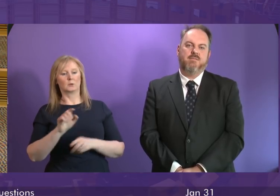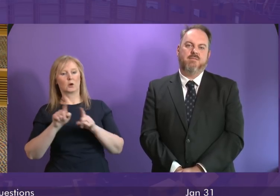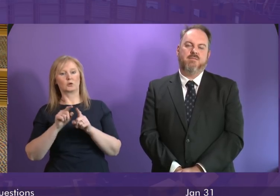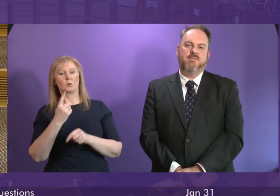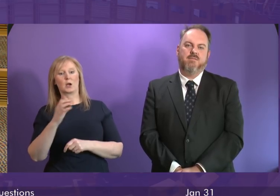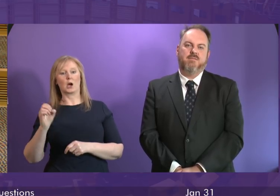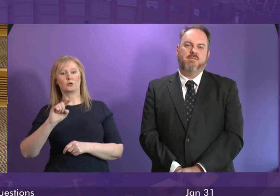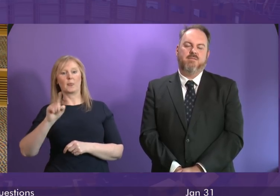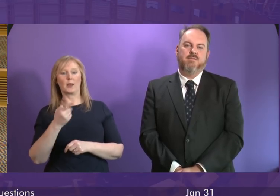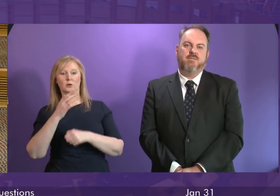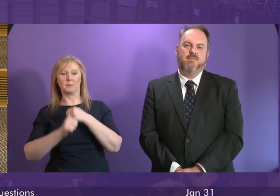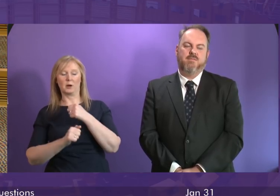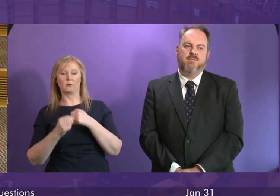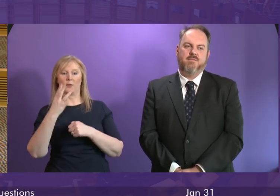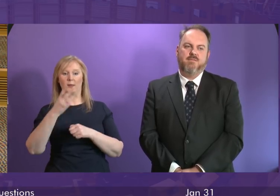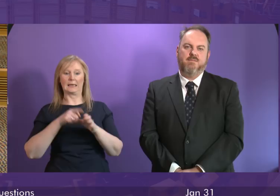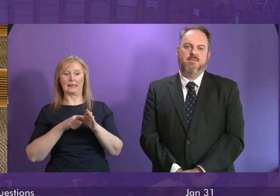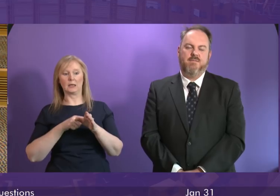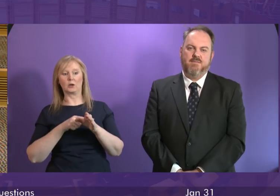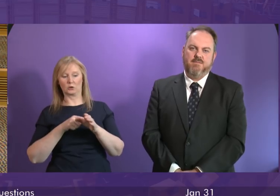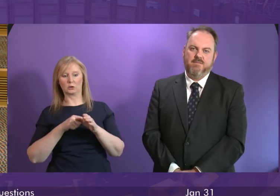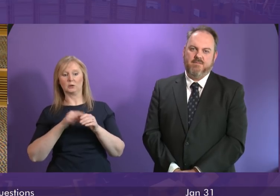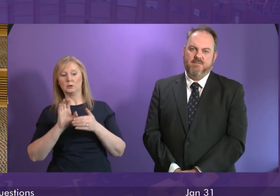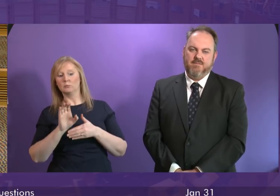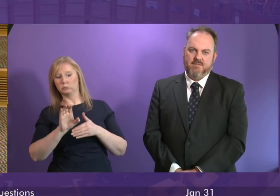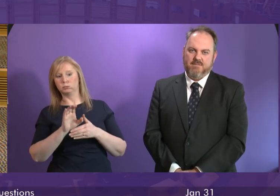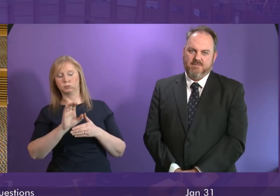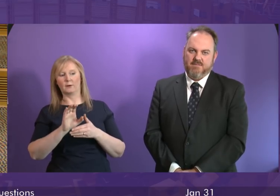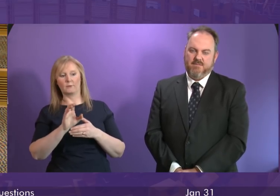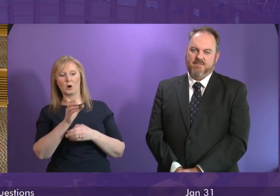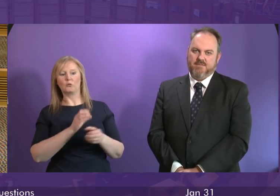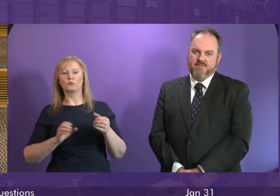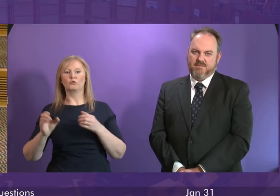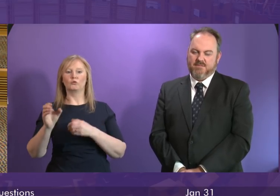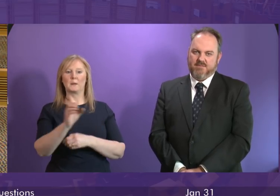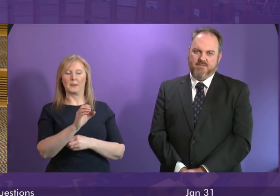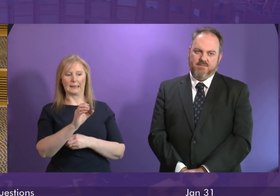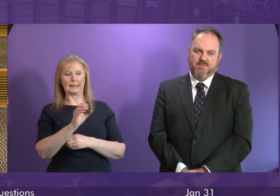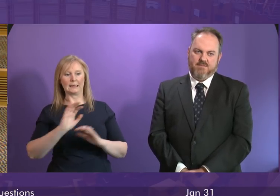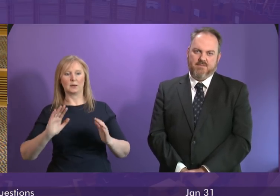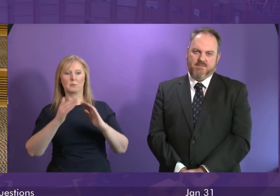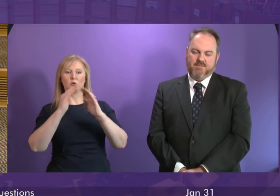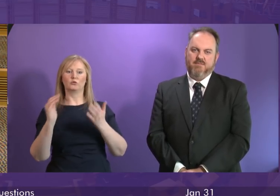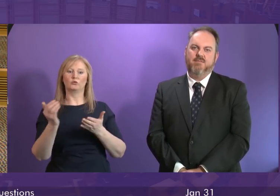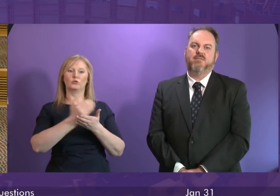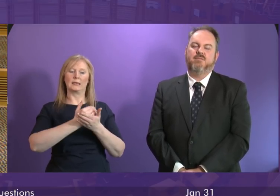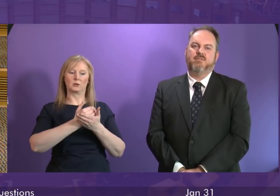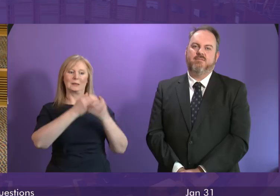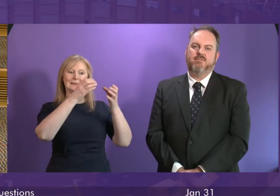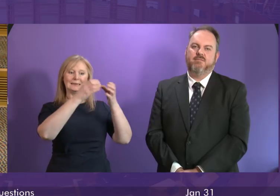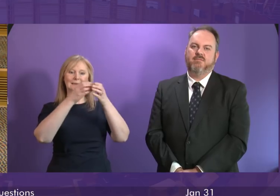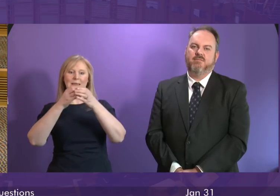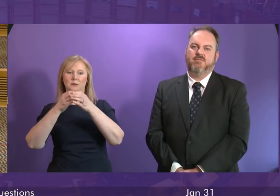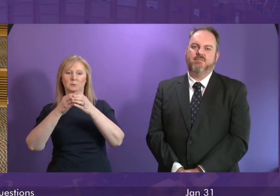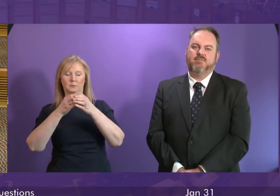,000 over three years from 2016-17 to help towards the cost of replacing the Scottish Mountain Rescue team's ageing